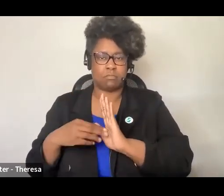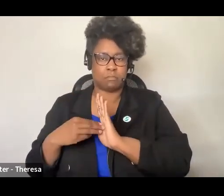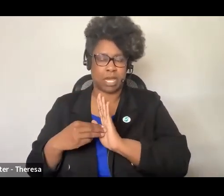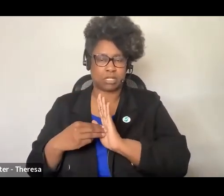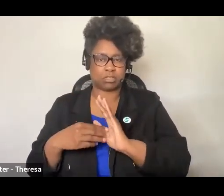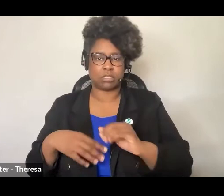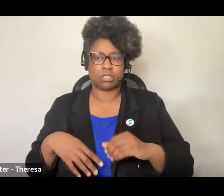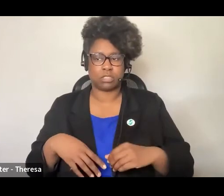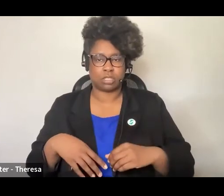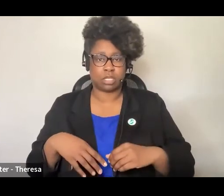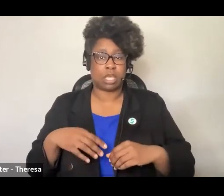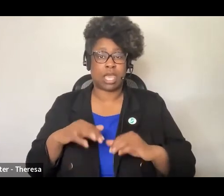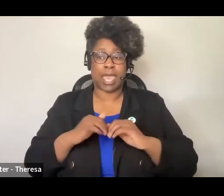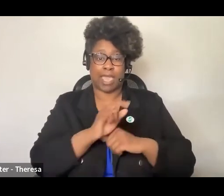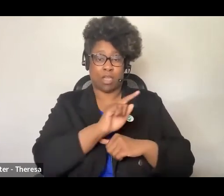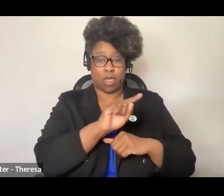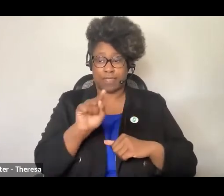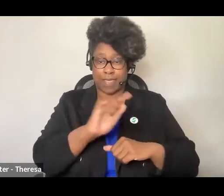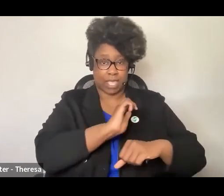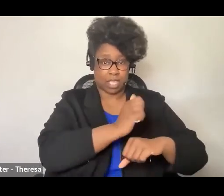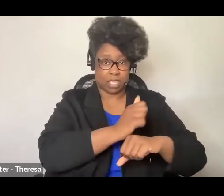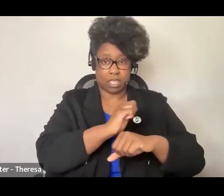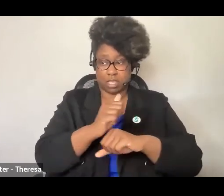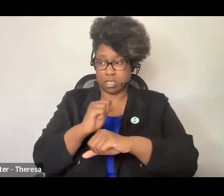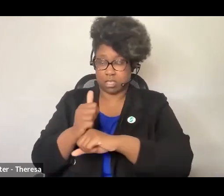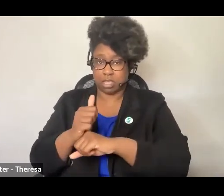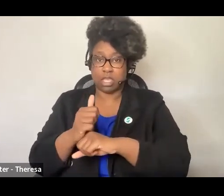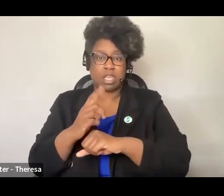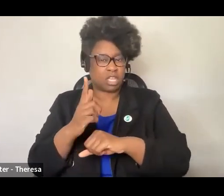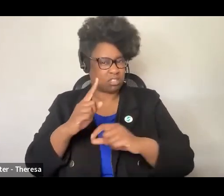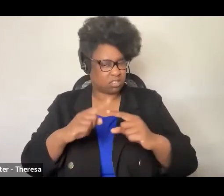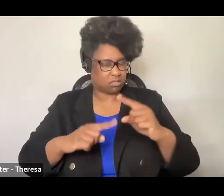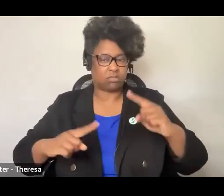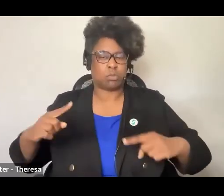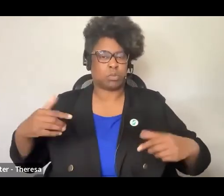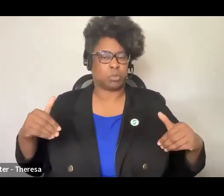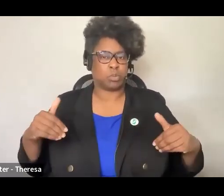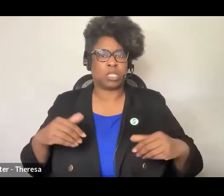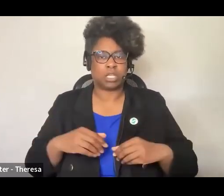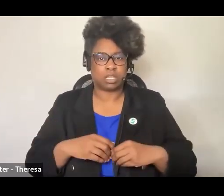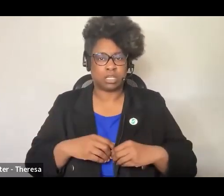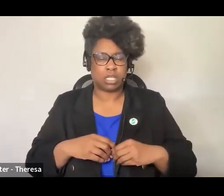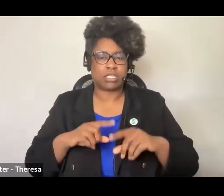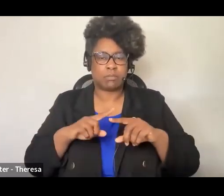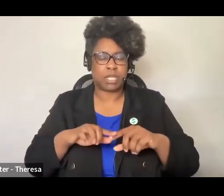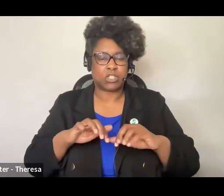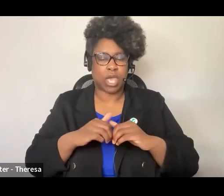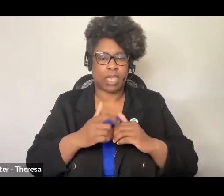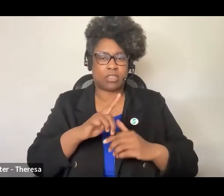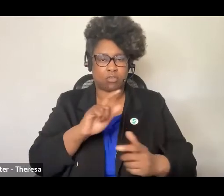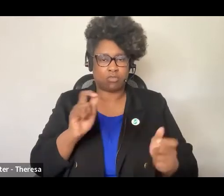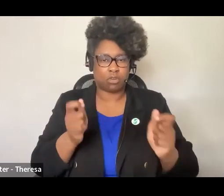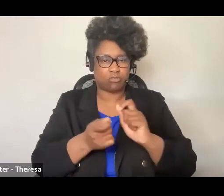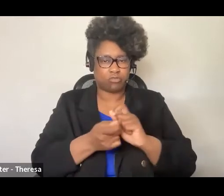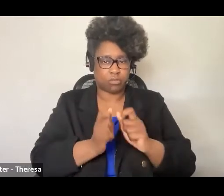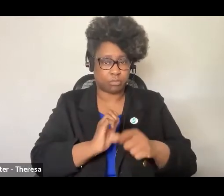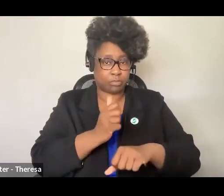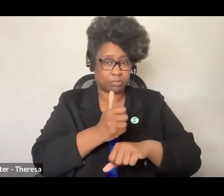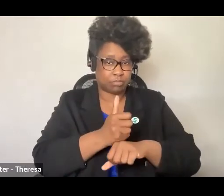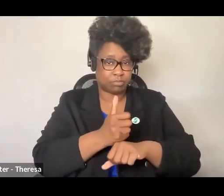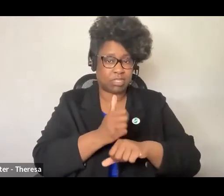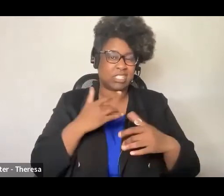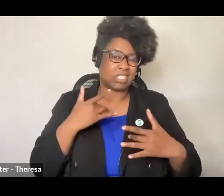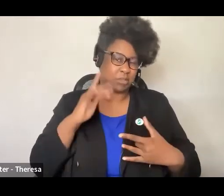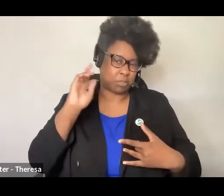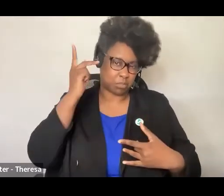variation in implementation due to a combination of factors, including how the reforms were initiated in schools, often a political process,